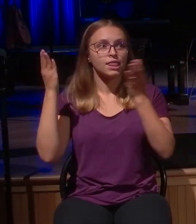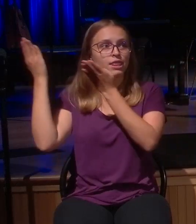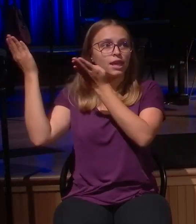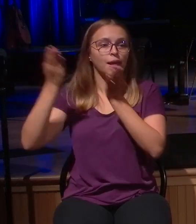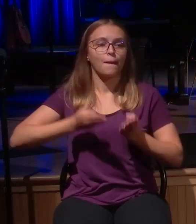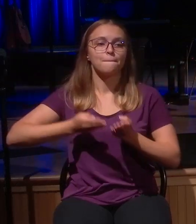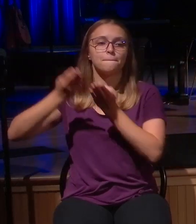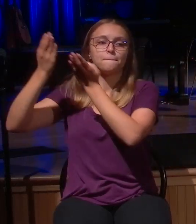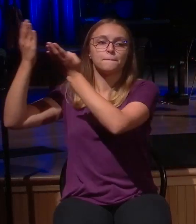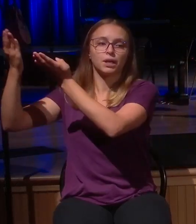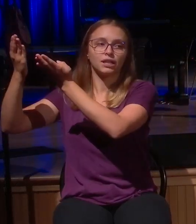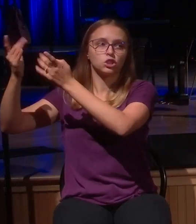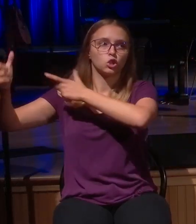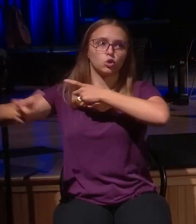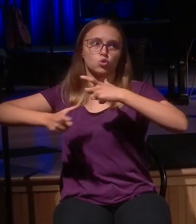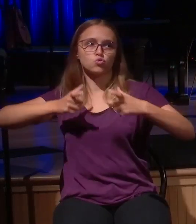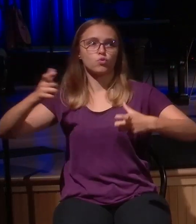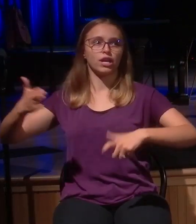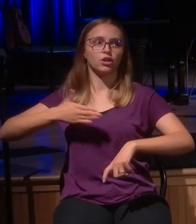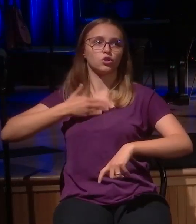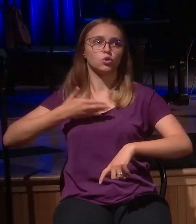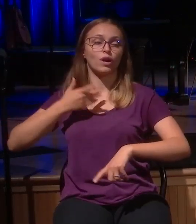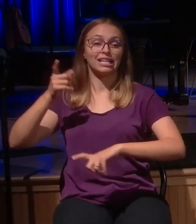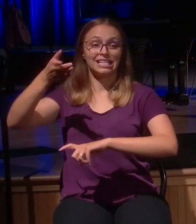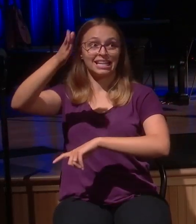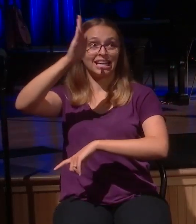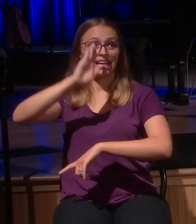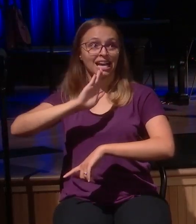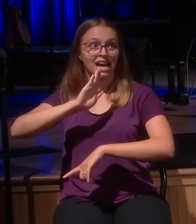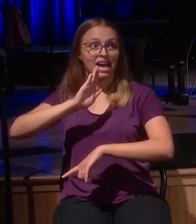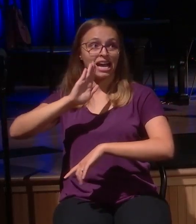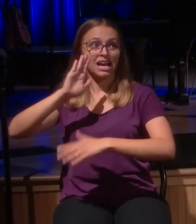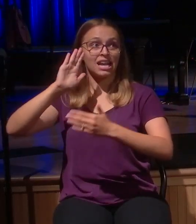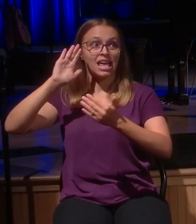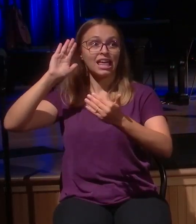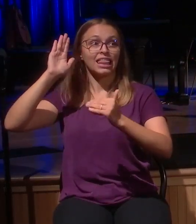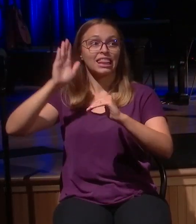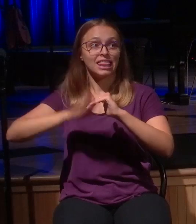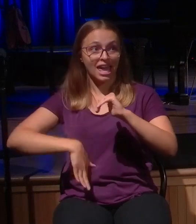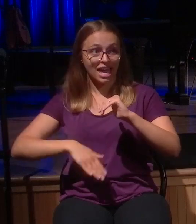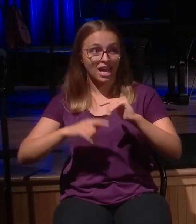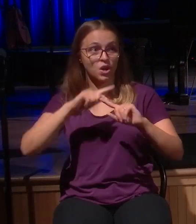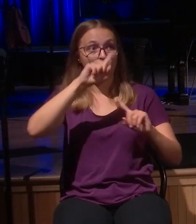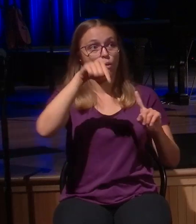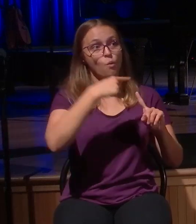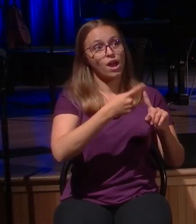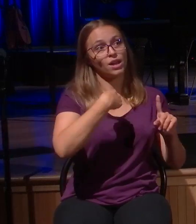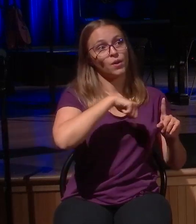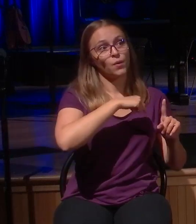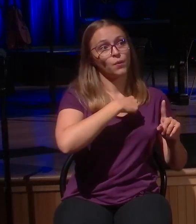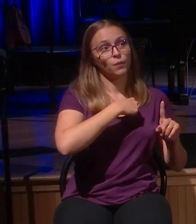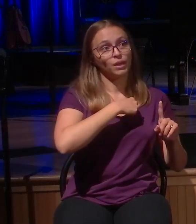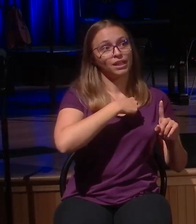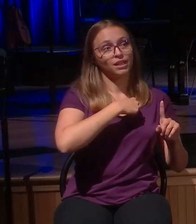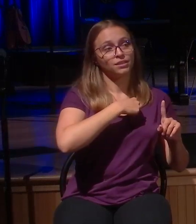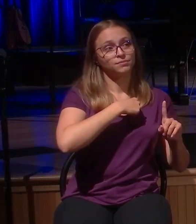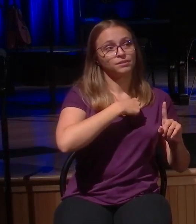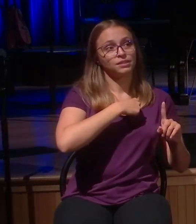for God. That's the sermon in a sentence. Nothing, nothing in all of creation brings more joy